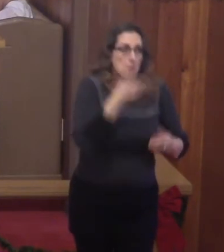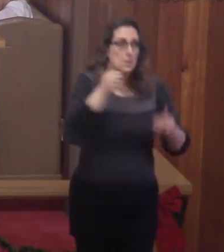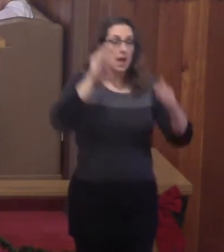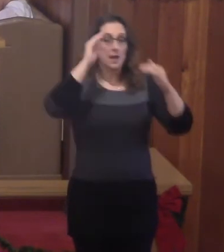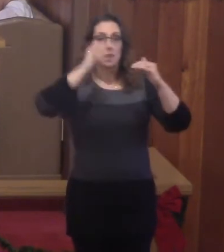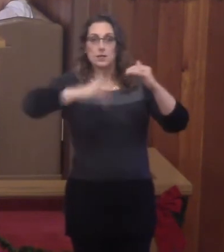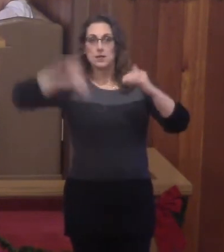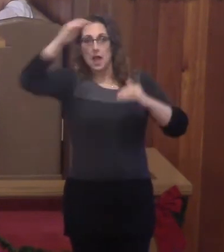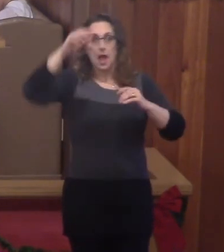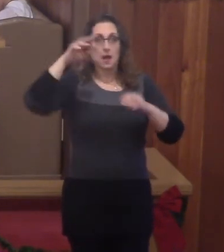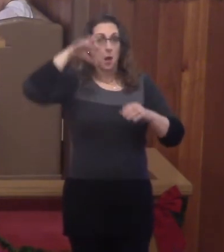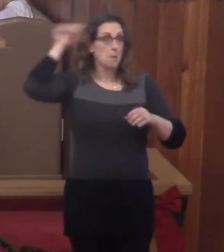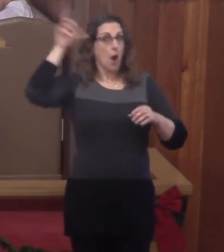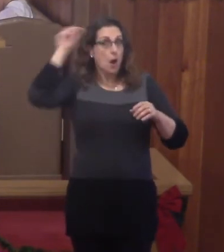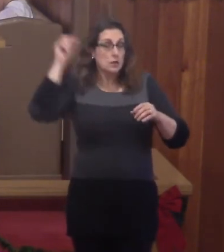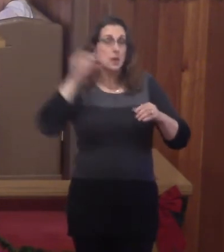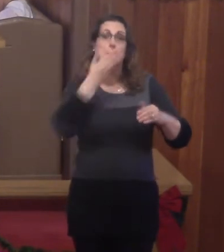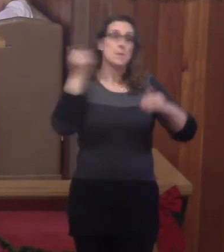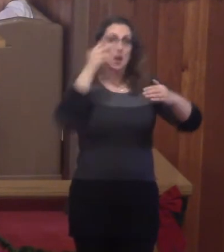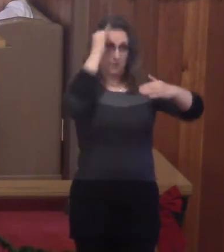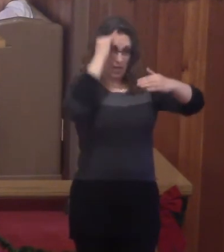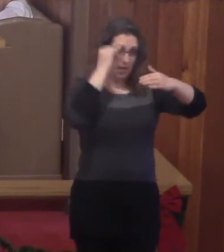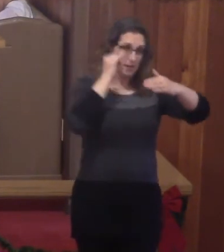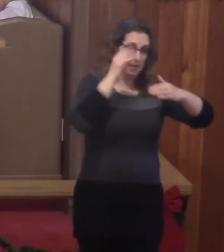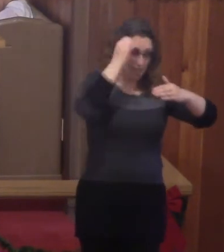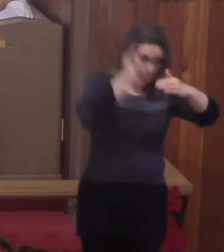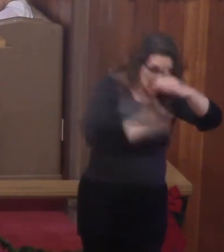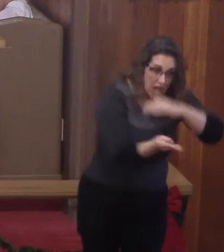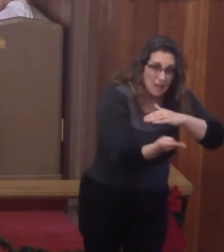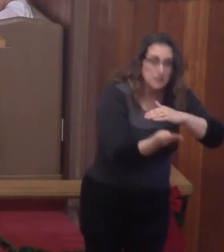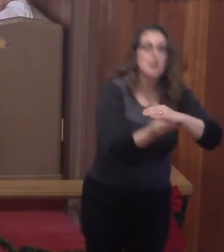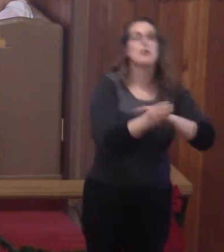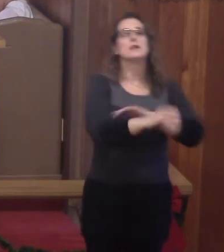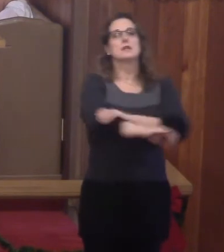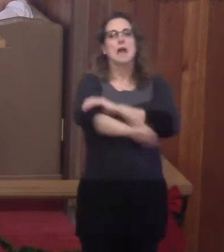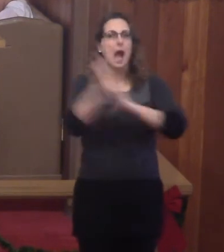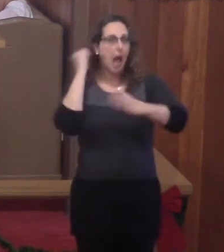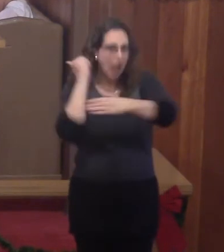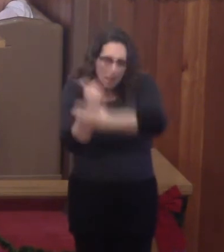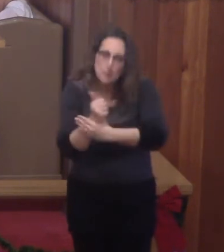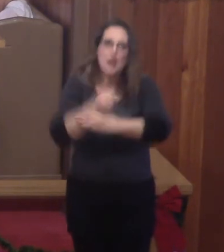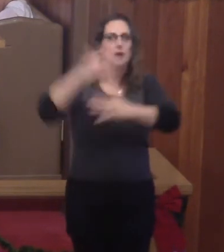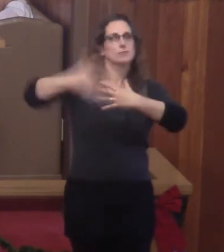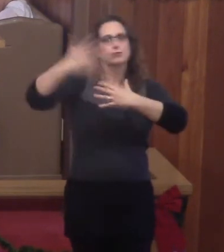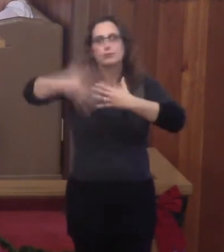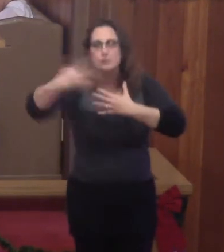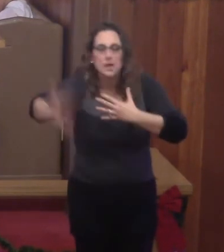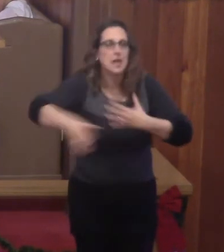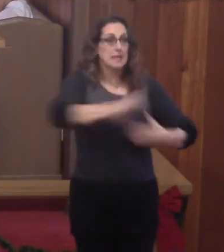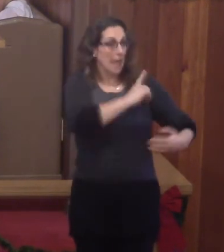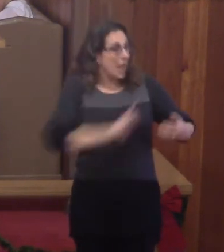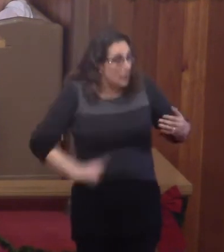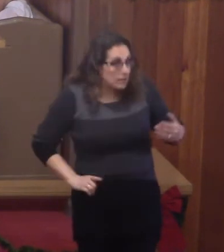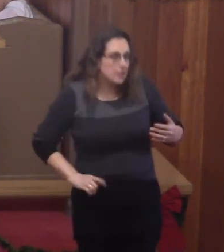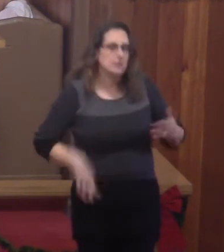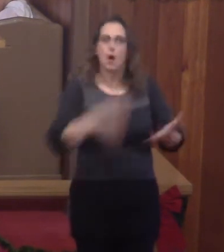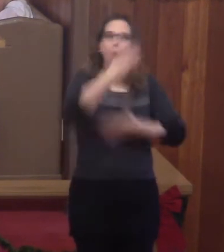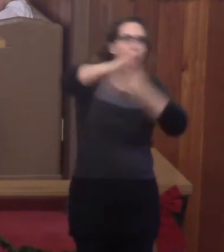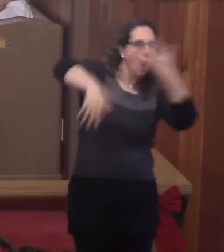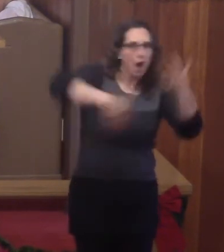greater than Elijah, greater than Abraham, Isaac, Jacob, greater than David, Solomon, Hezekiah,